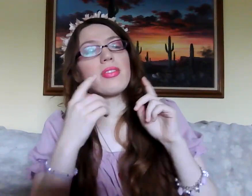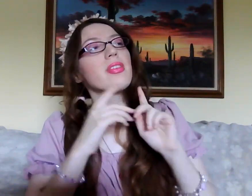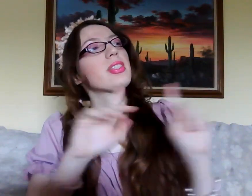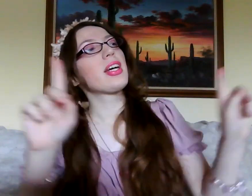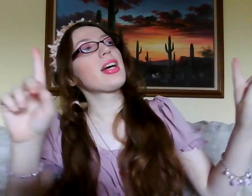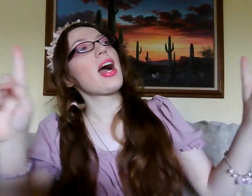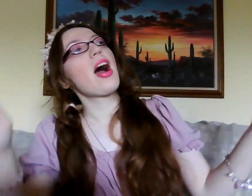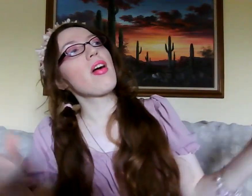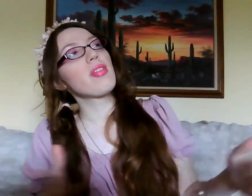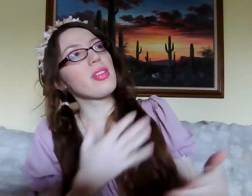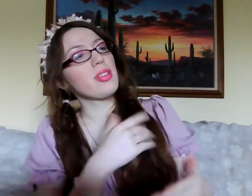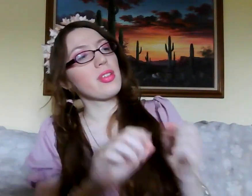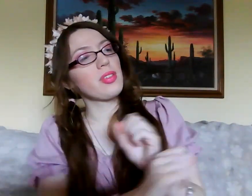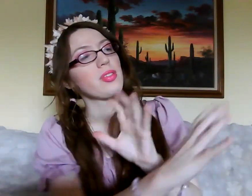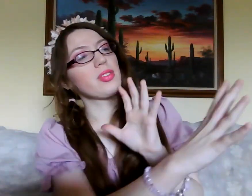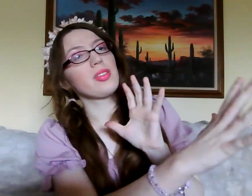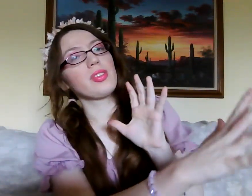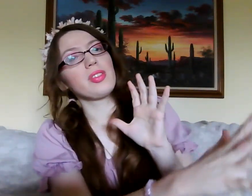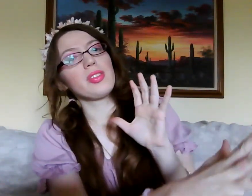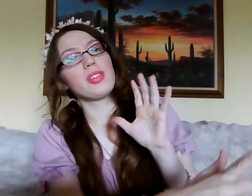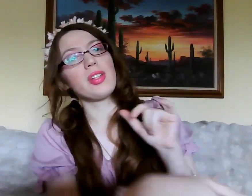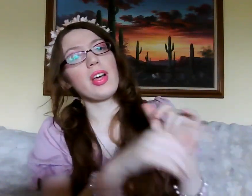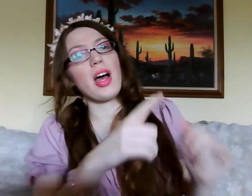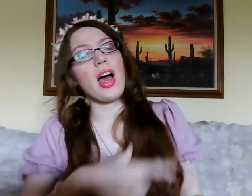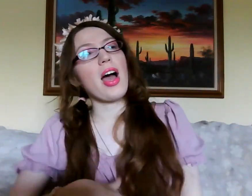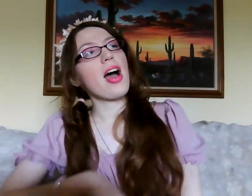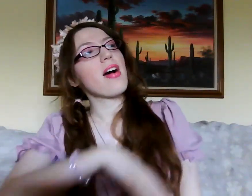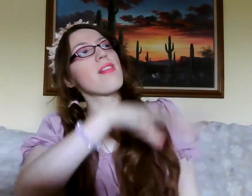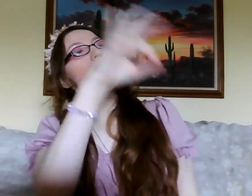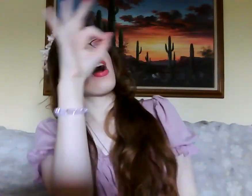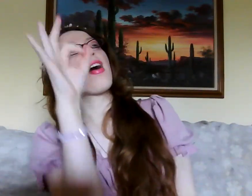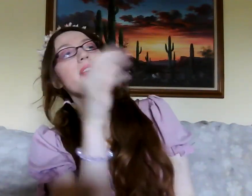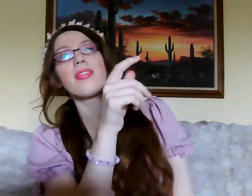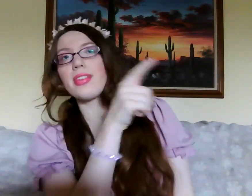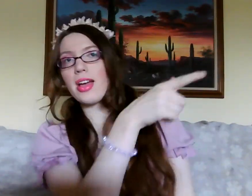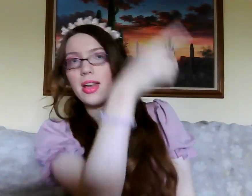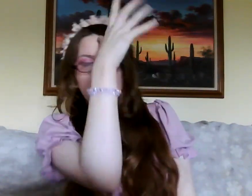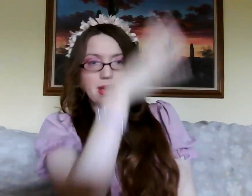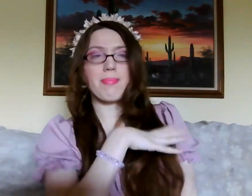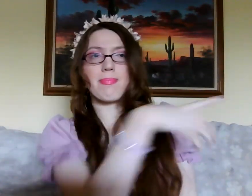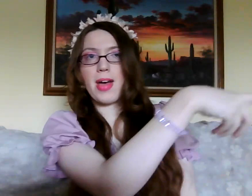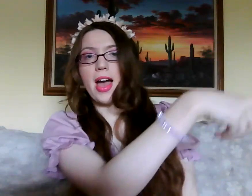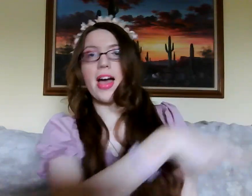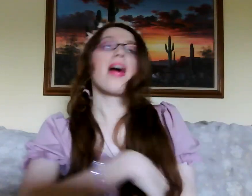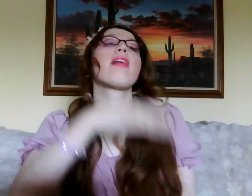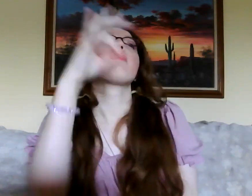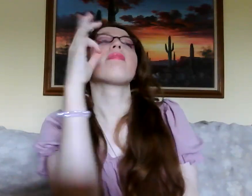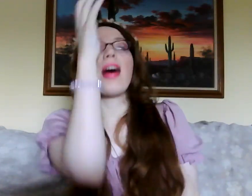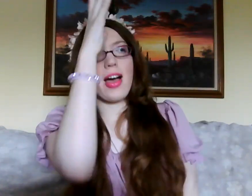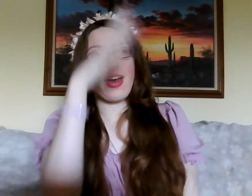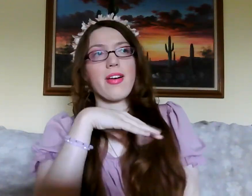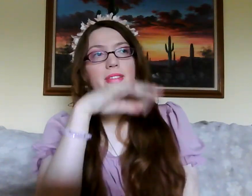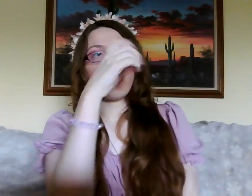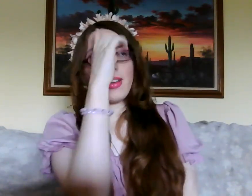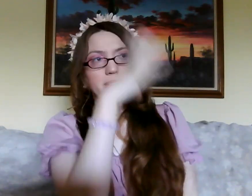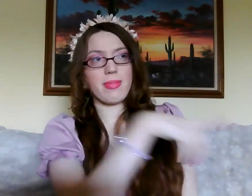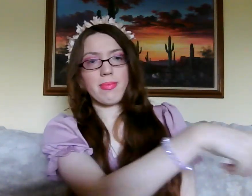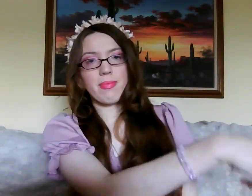sing out the news. I have found him, I have found him.